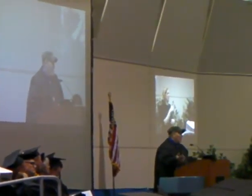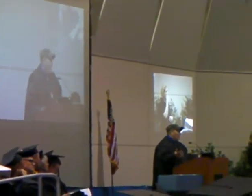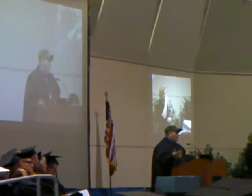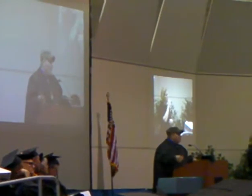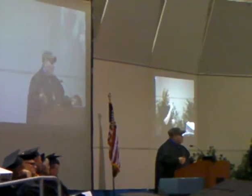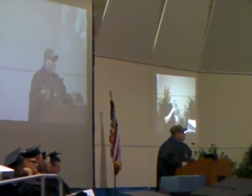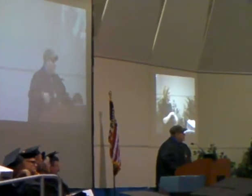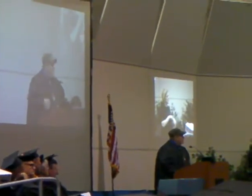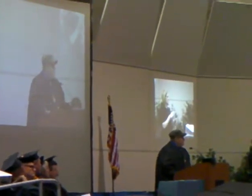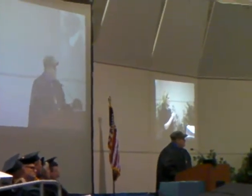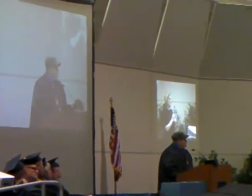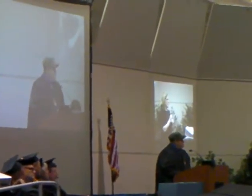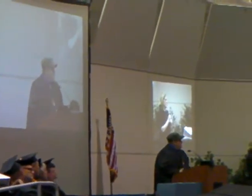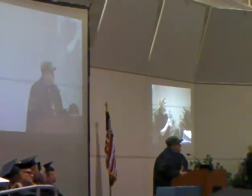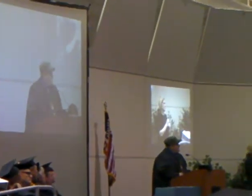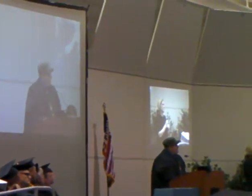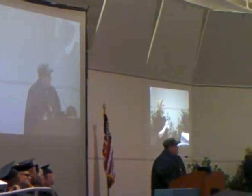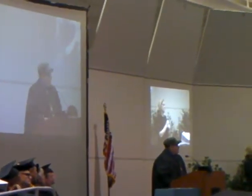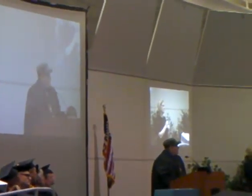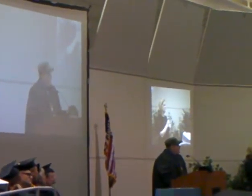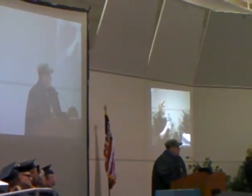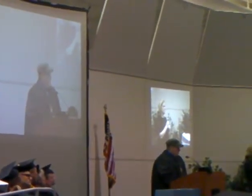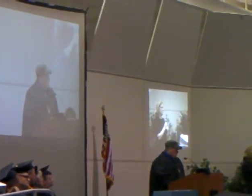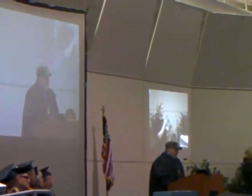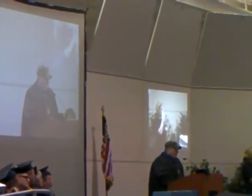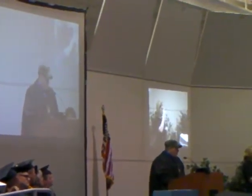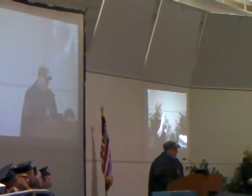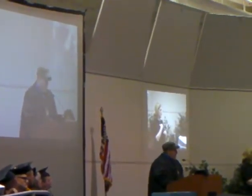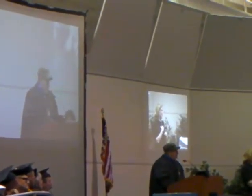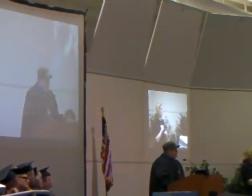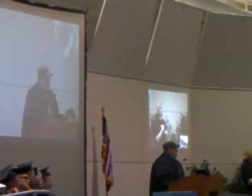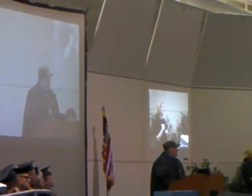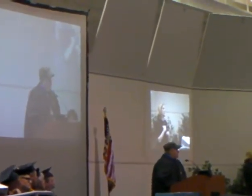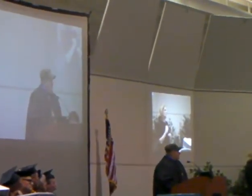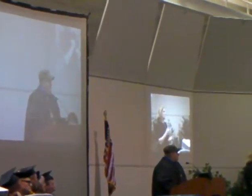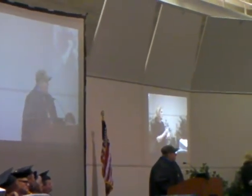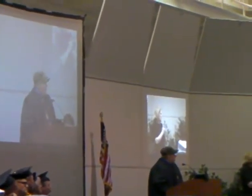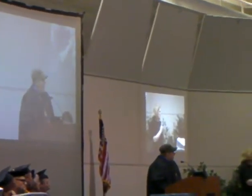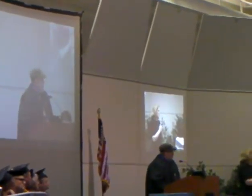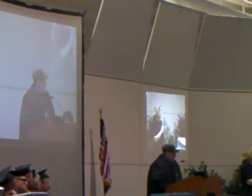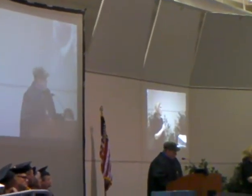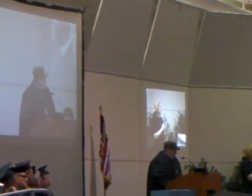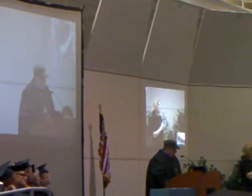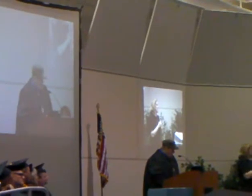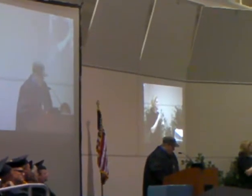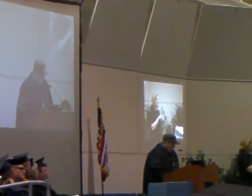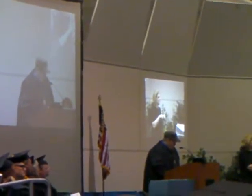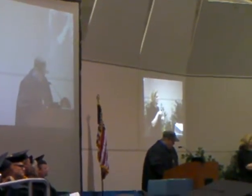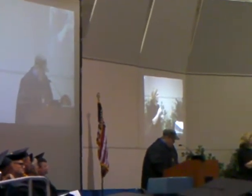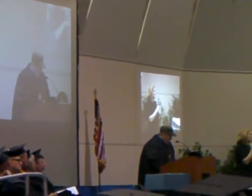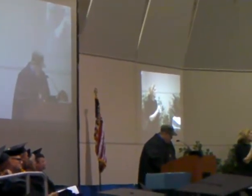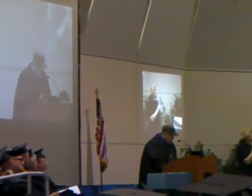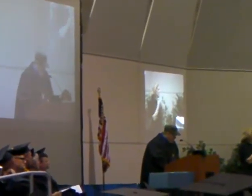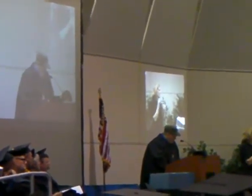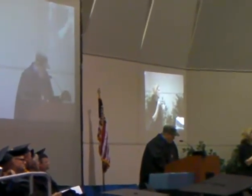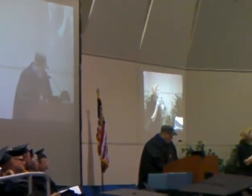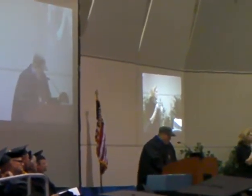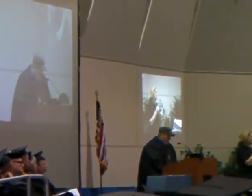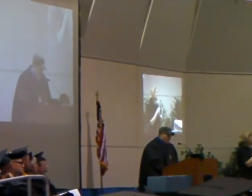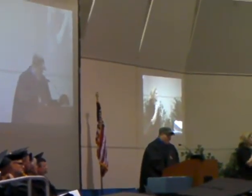for me, helping me out, just sitting there making me laugh. I want to thank you for that.